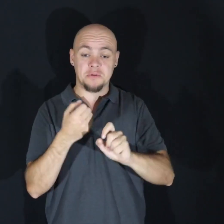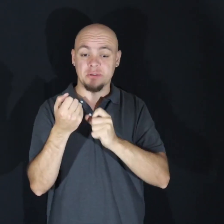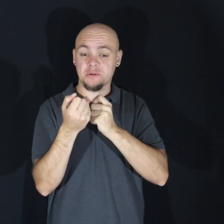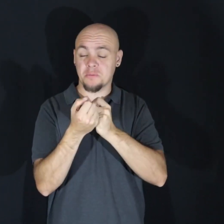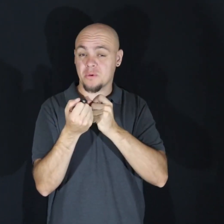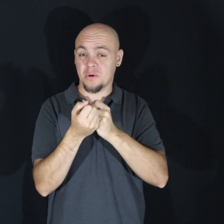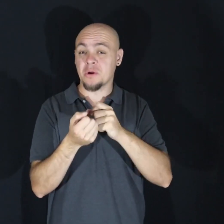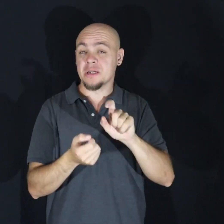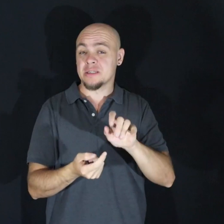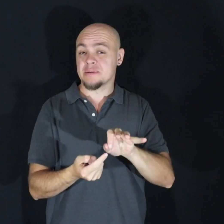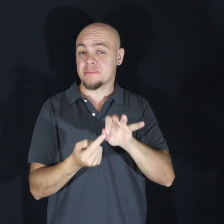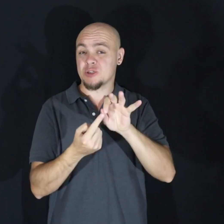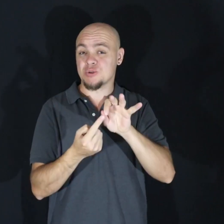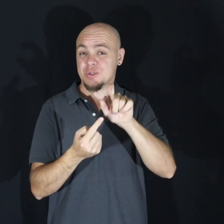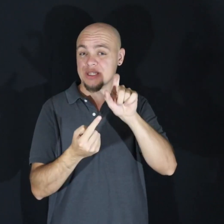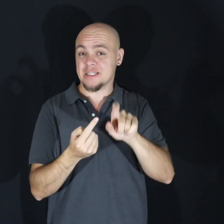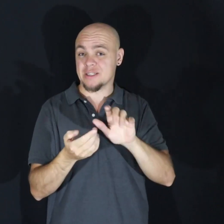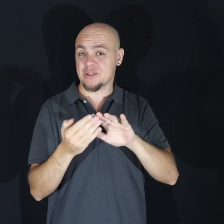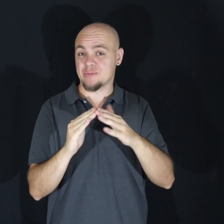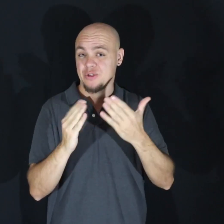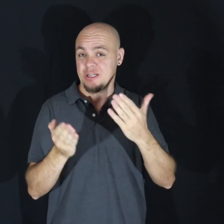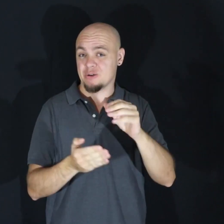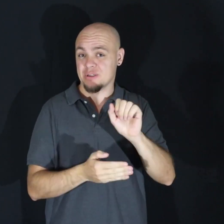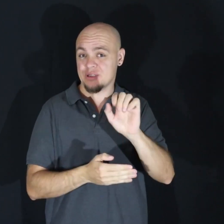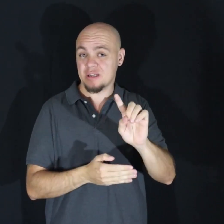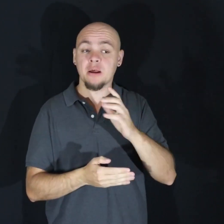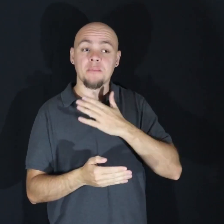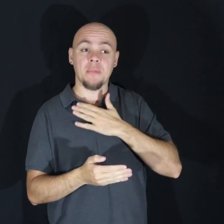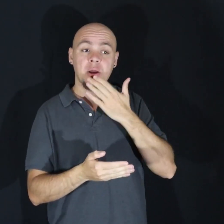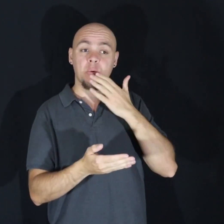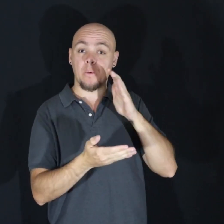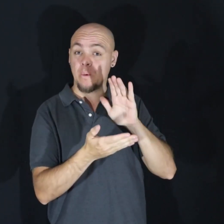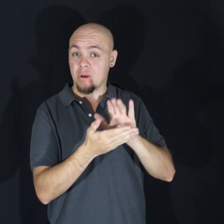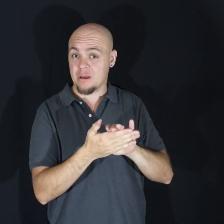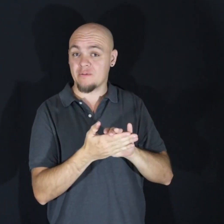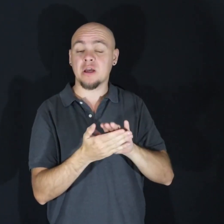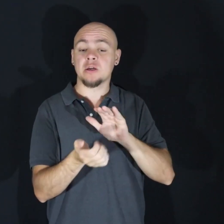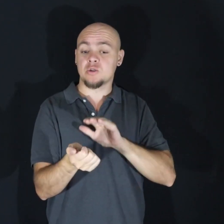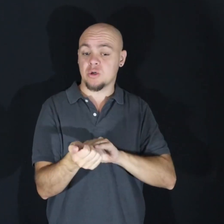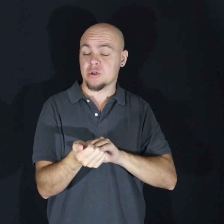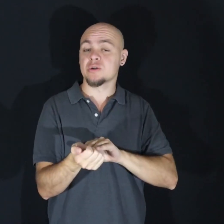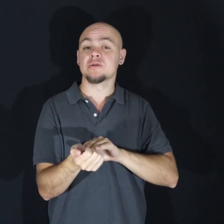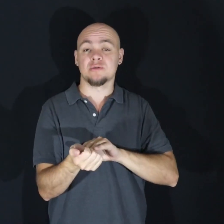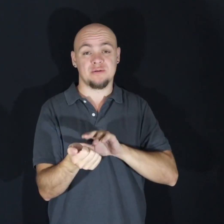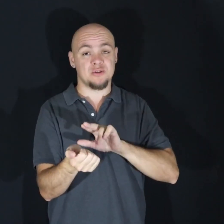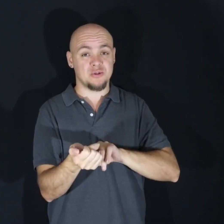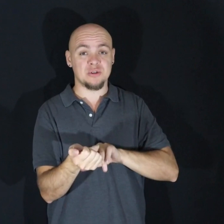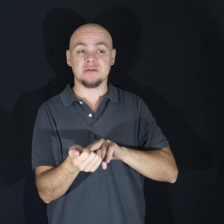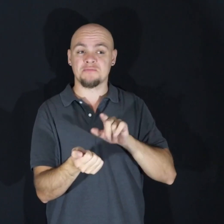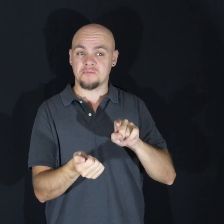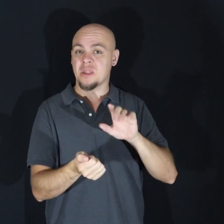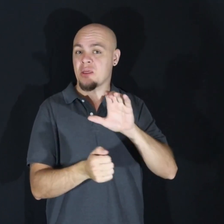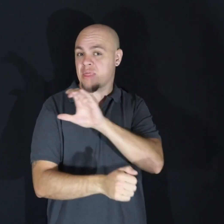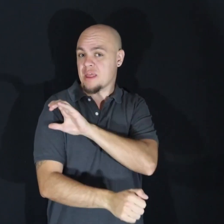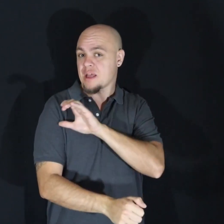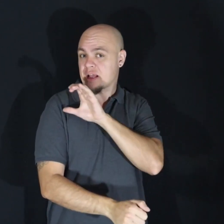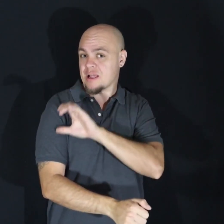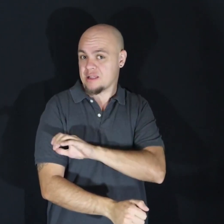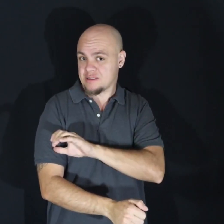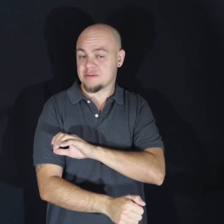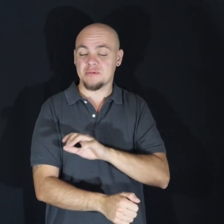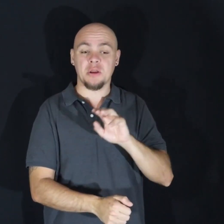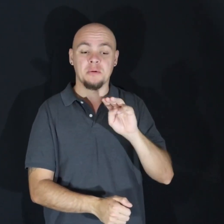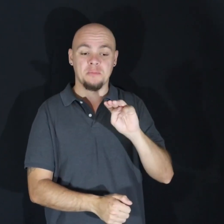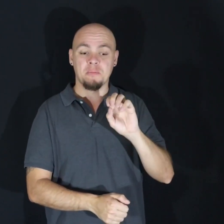community in San Diego. And my wife and the doctors and nurses at the Billings Clinic in Billings, Montana